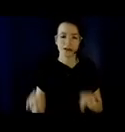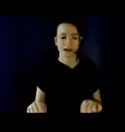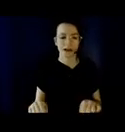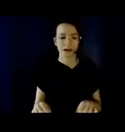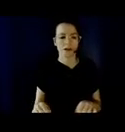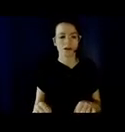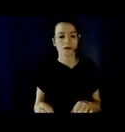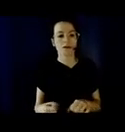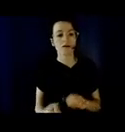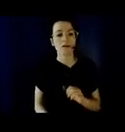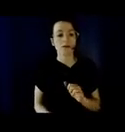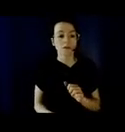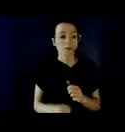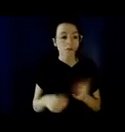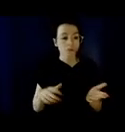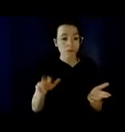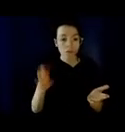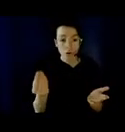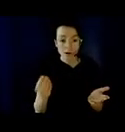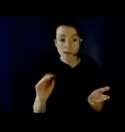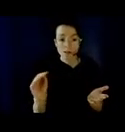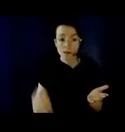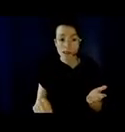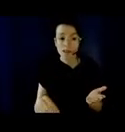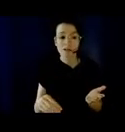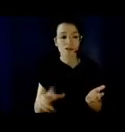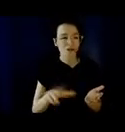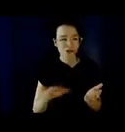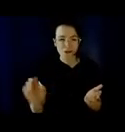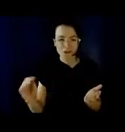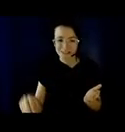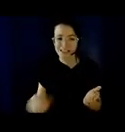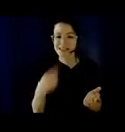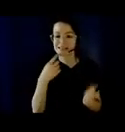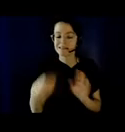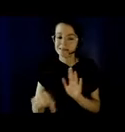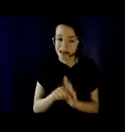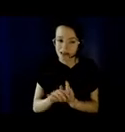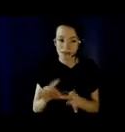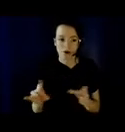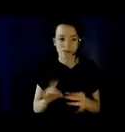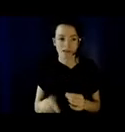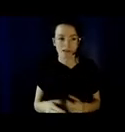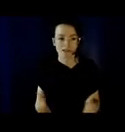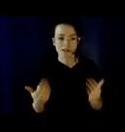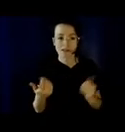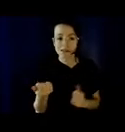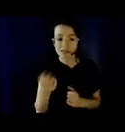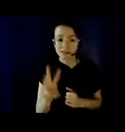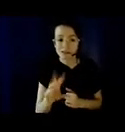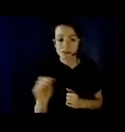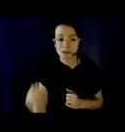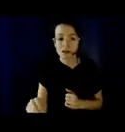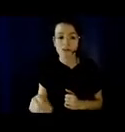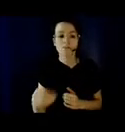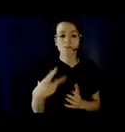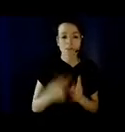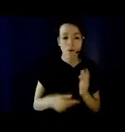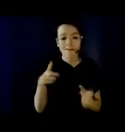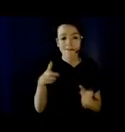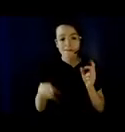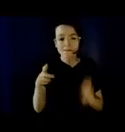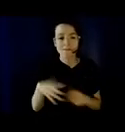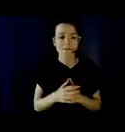17% made both positive and negative comments. 5% answered not applicable due to not teaching at the moment.